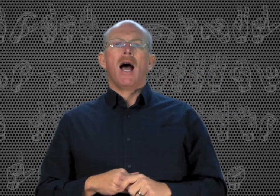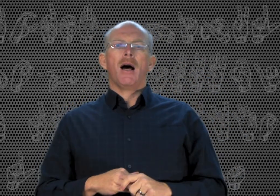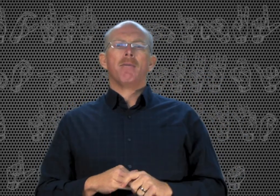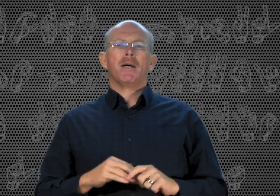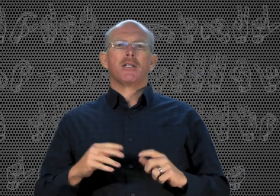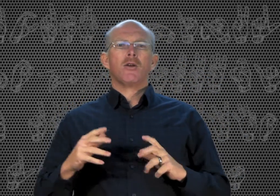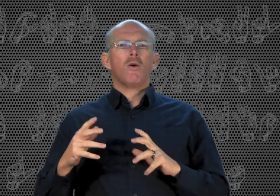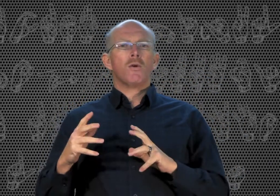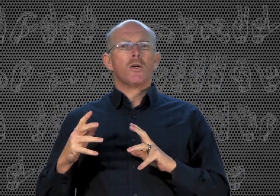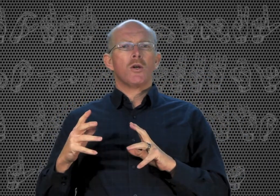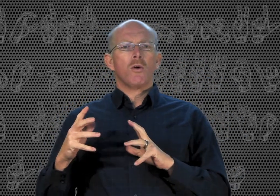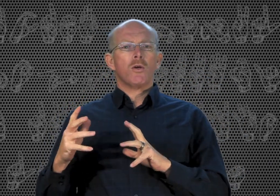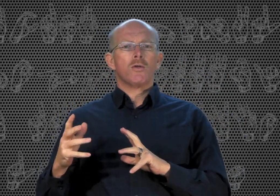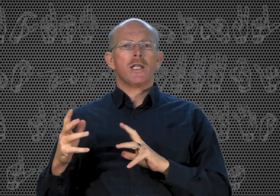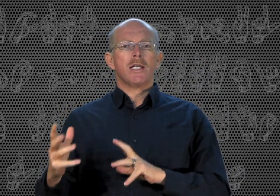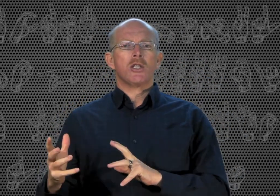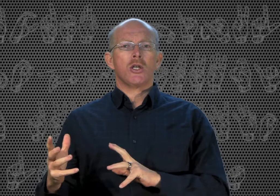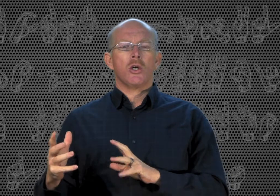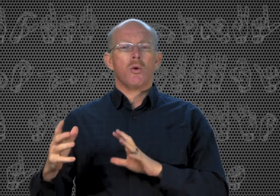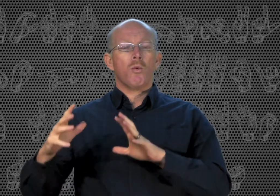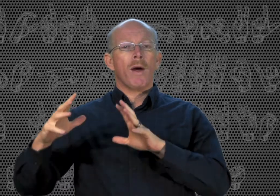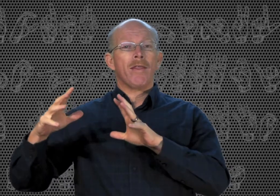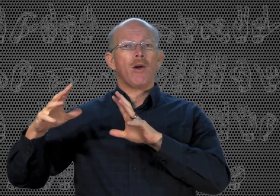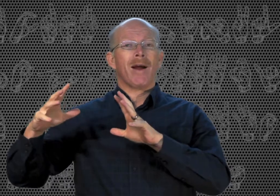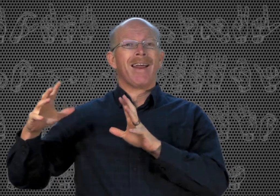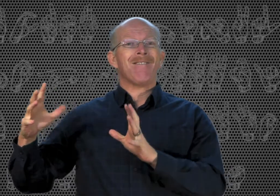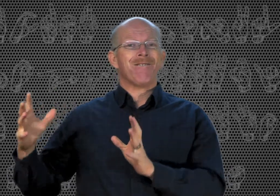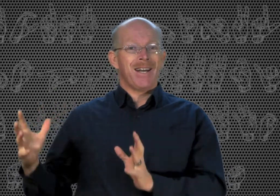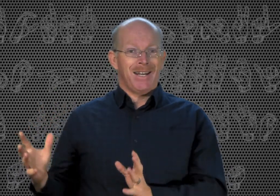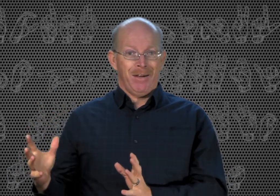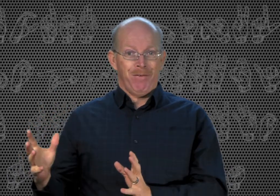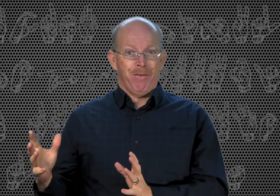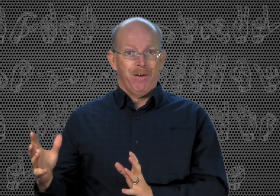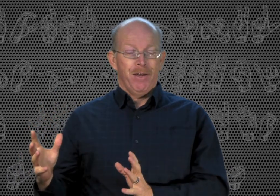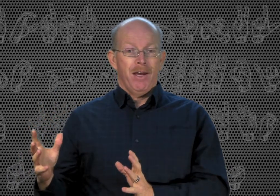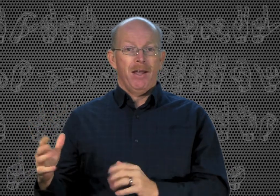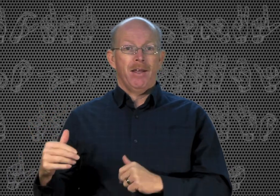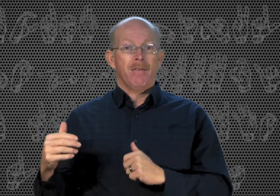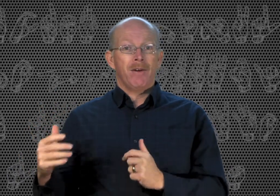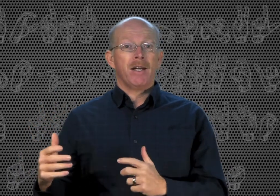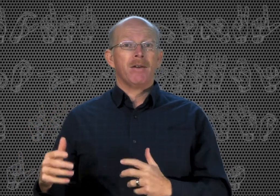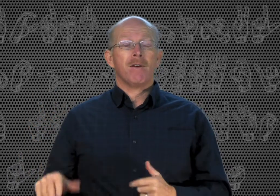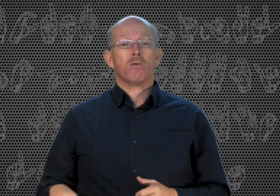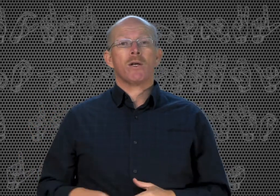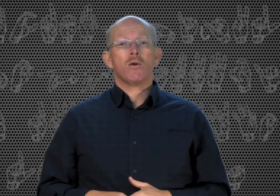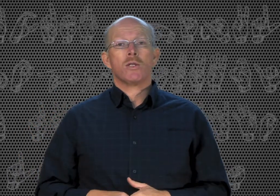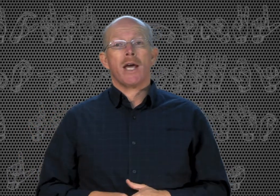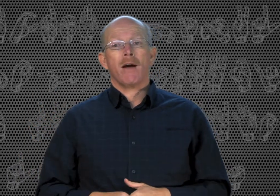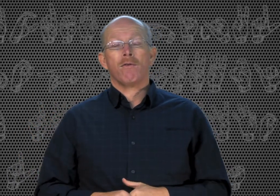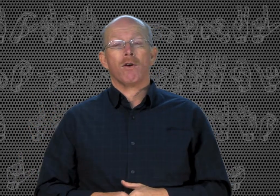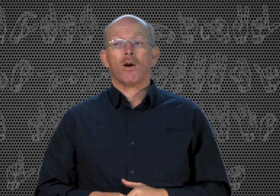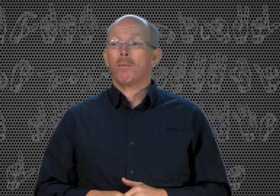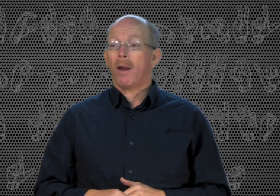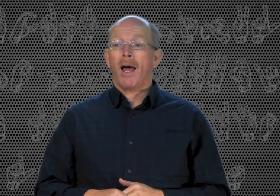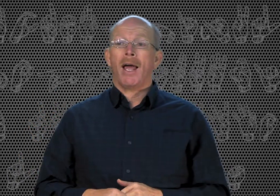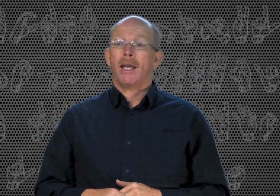But you don't use this to with your infinitive. And the infinitive is when you say a verb like